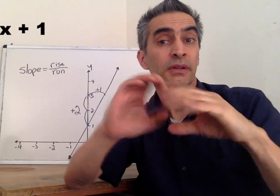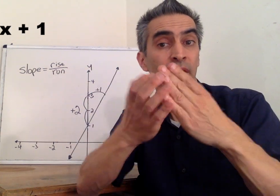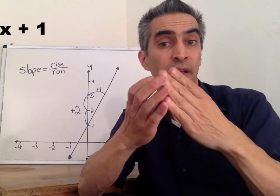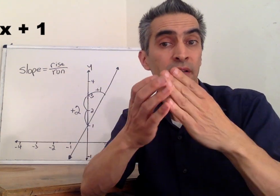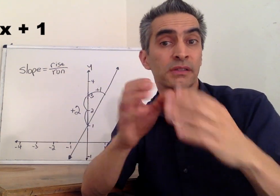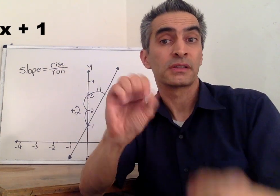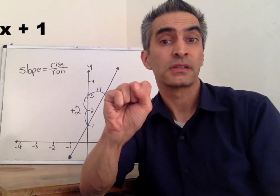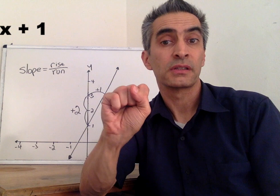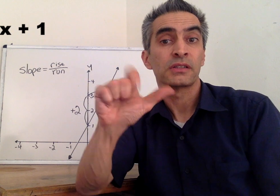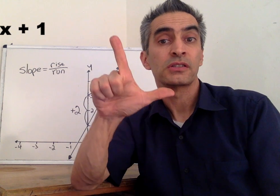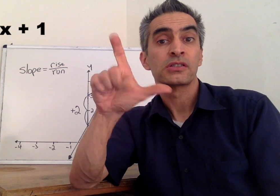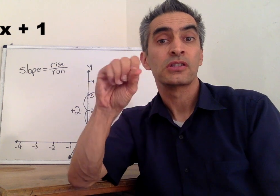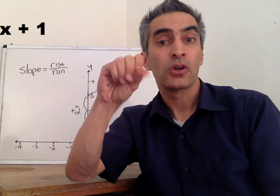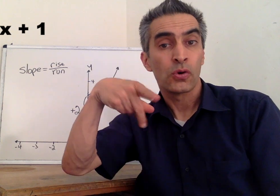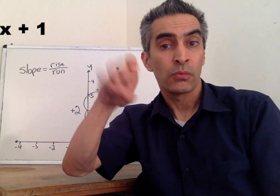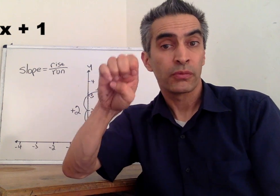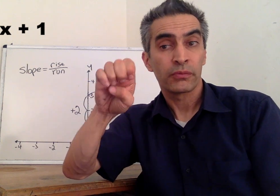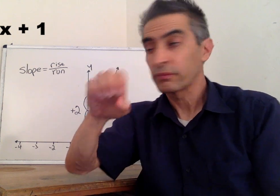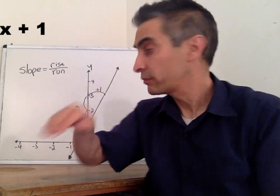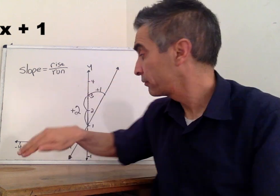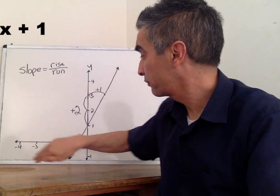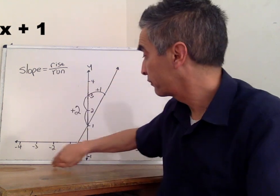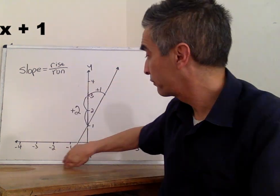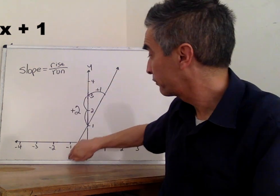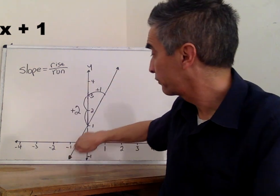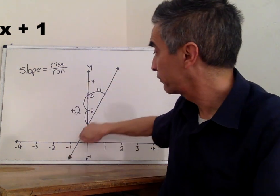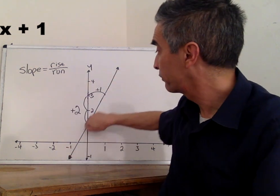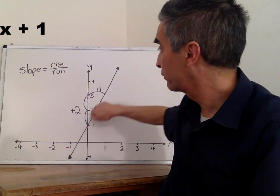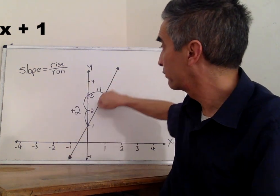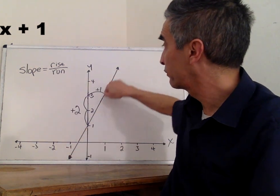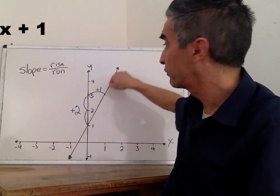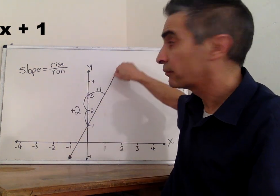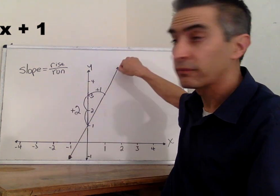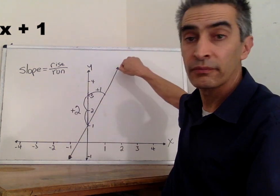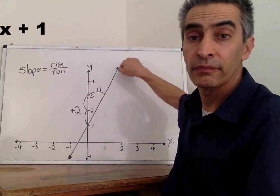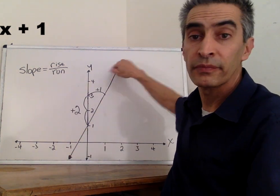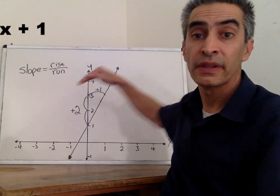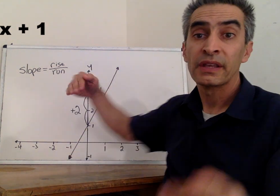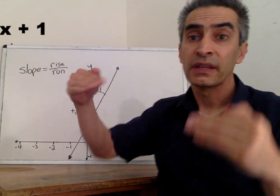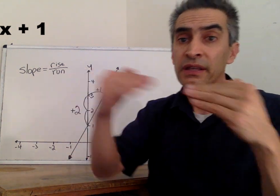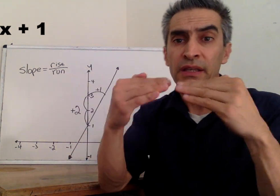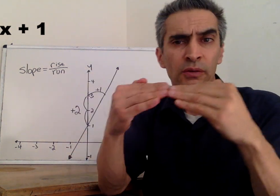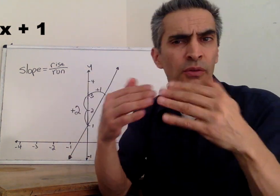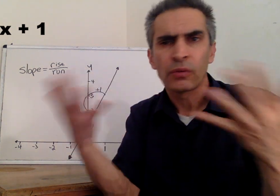class that the slope equals